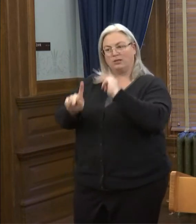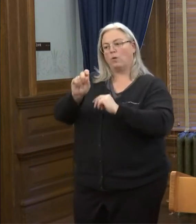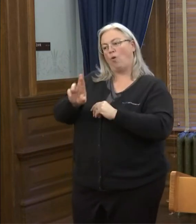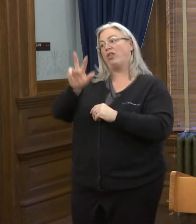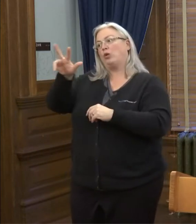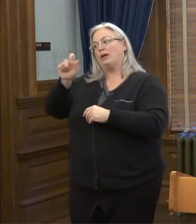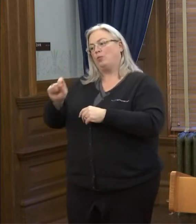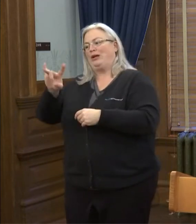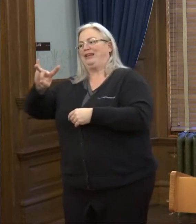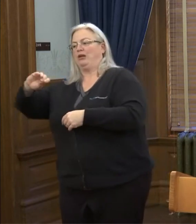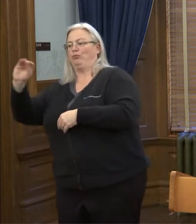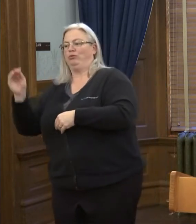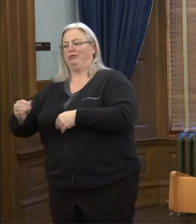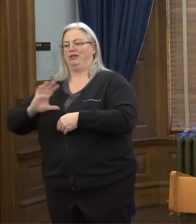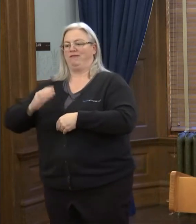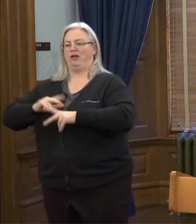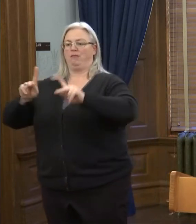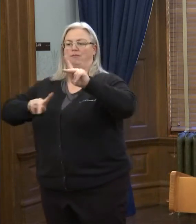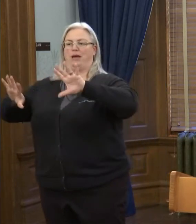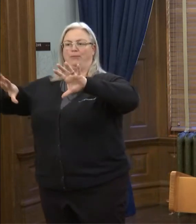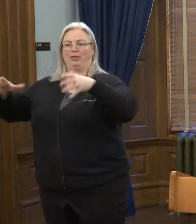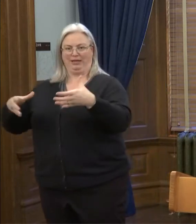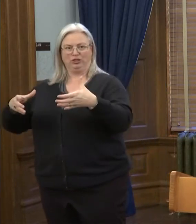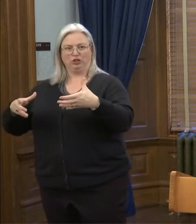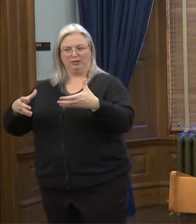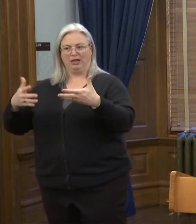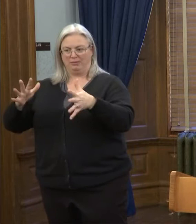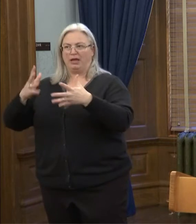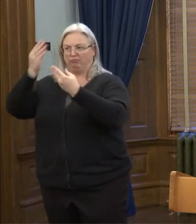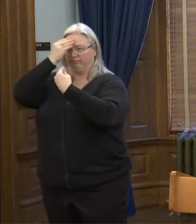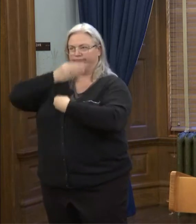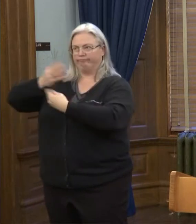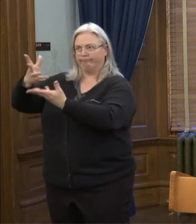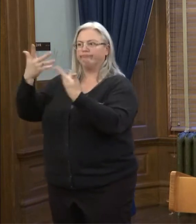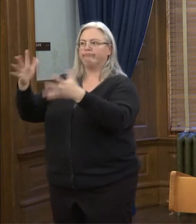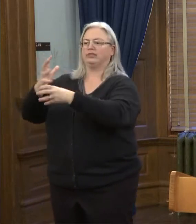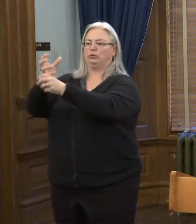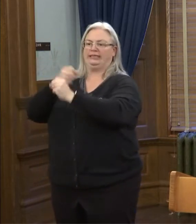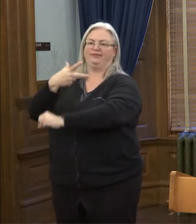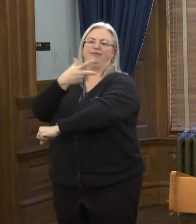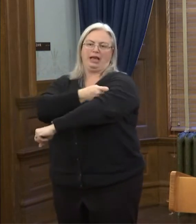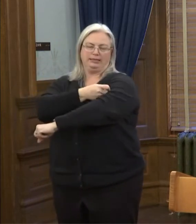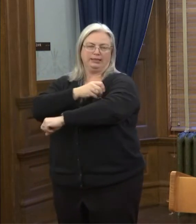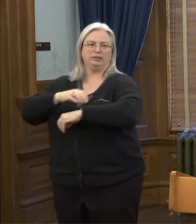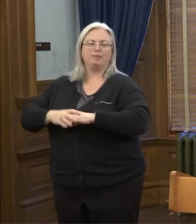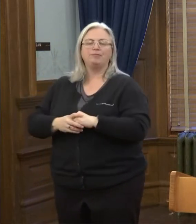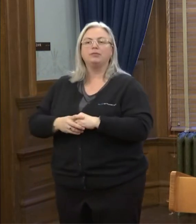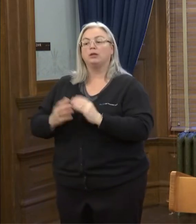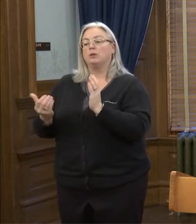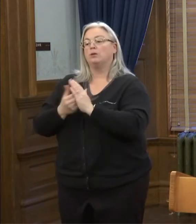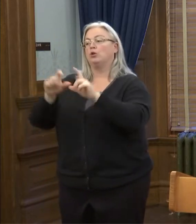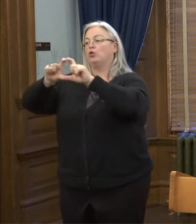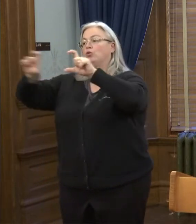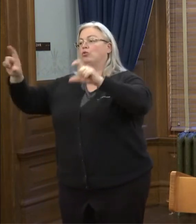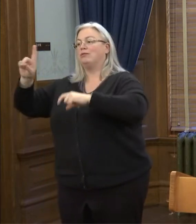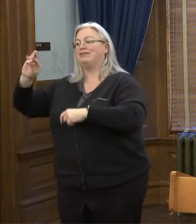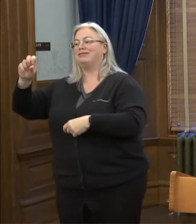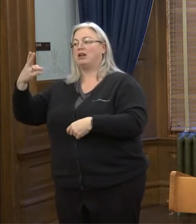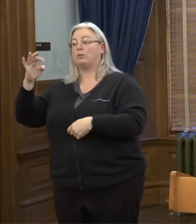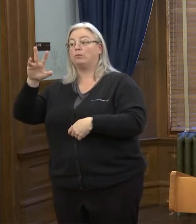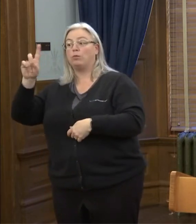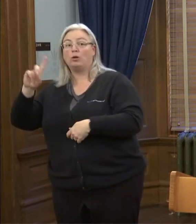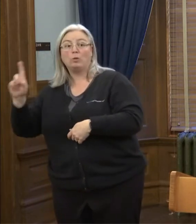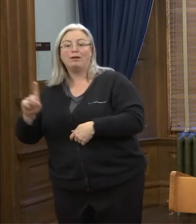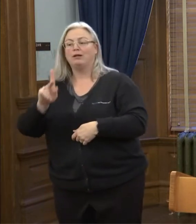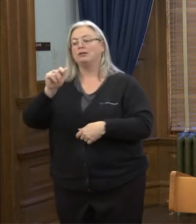3.8 percent of our population, has been reported as vaccinated. The new dashboard is available at